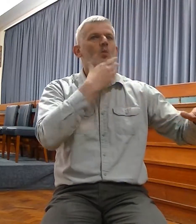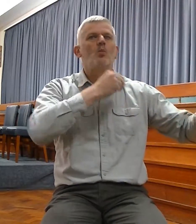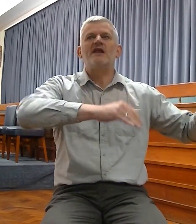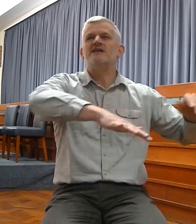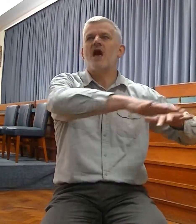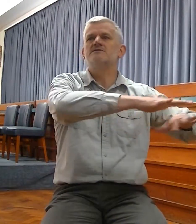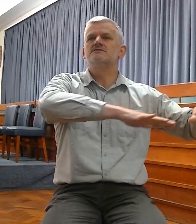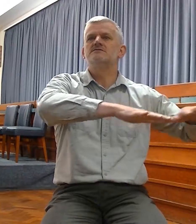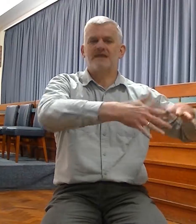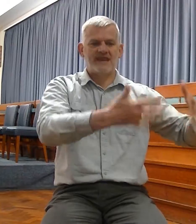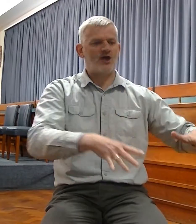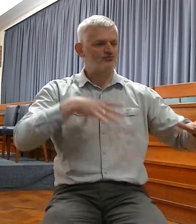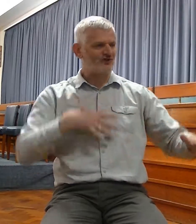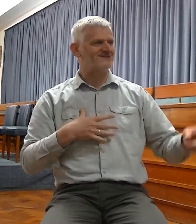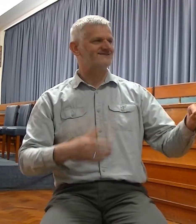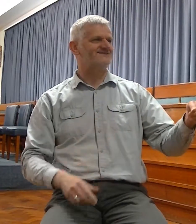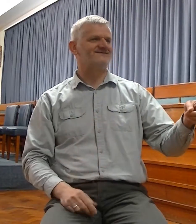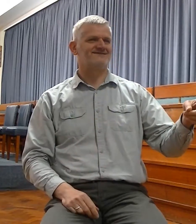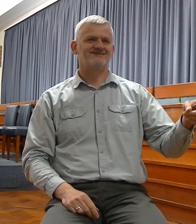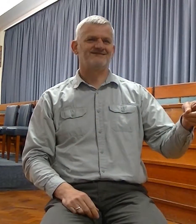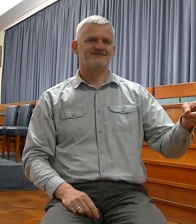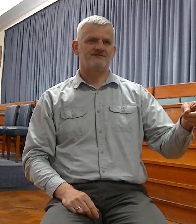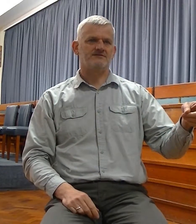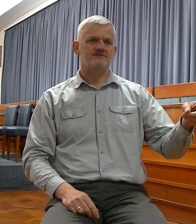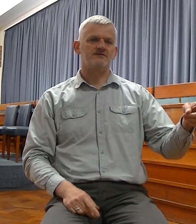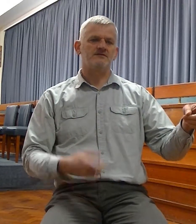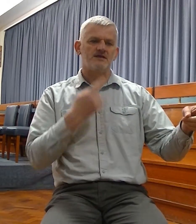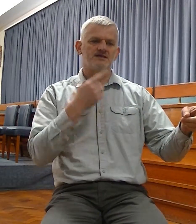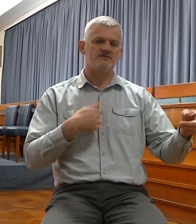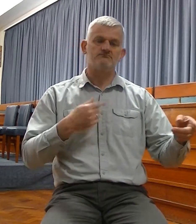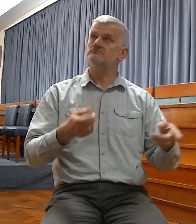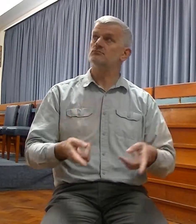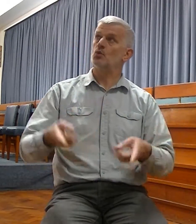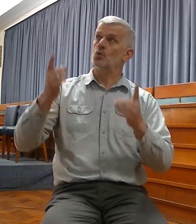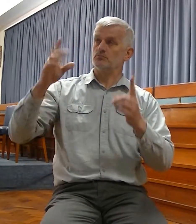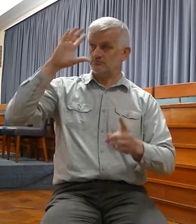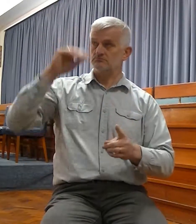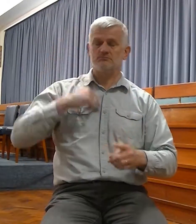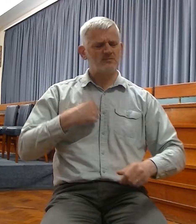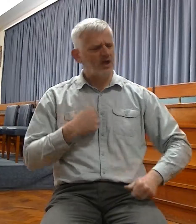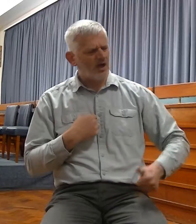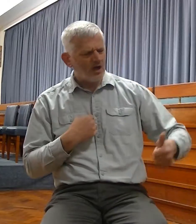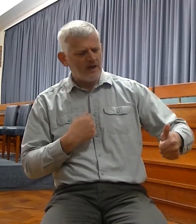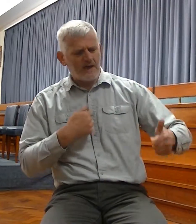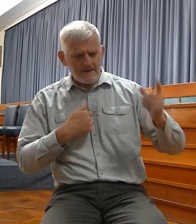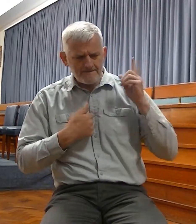hath appeared of old unto me, Yea, I have loved thee with an everlasting love,